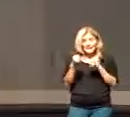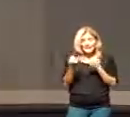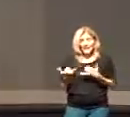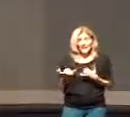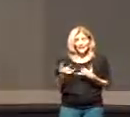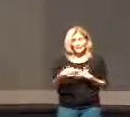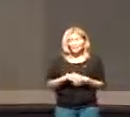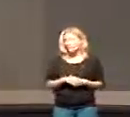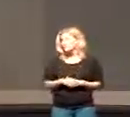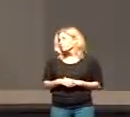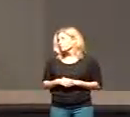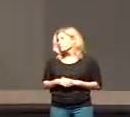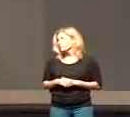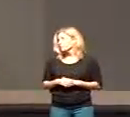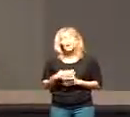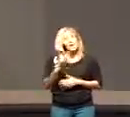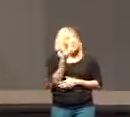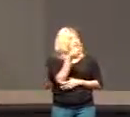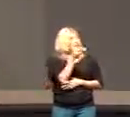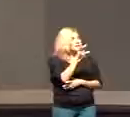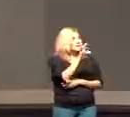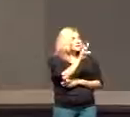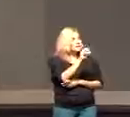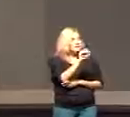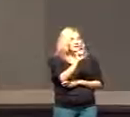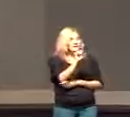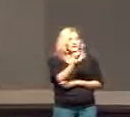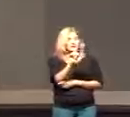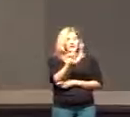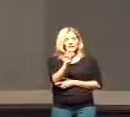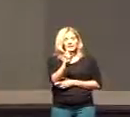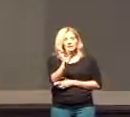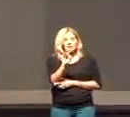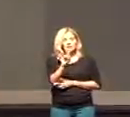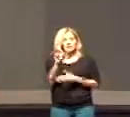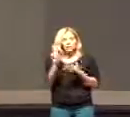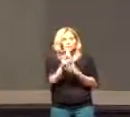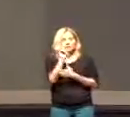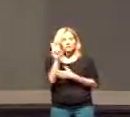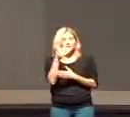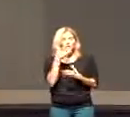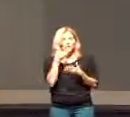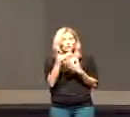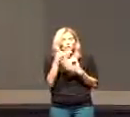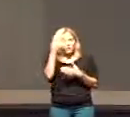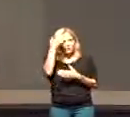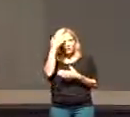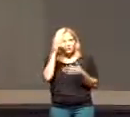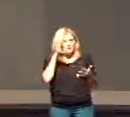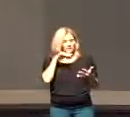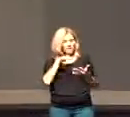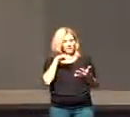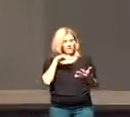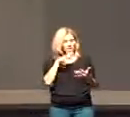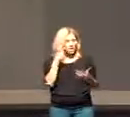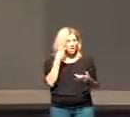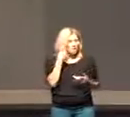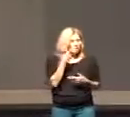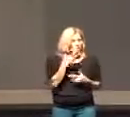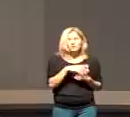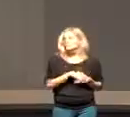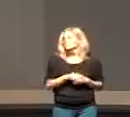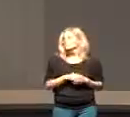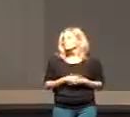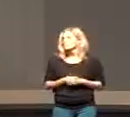in the 1960s Stanford University did a really well known study looking in